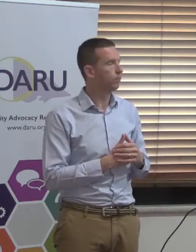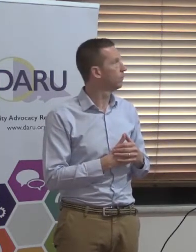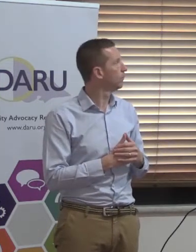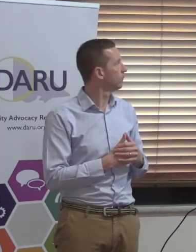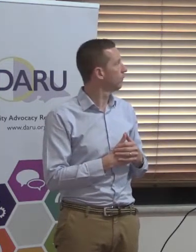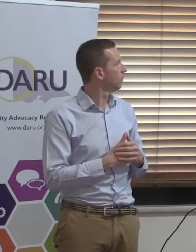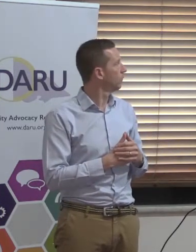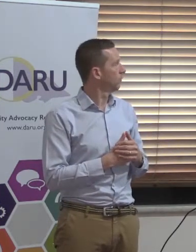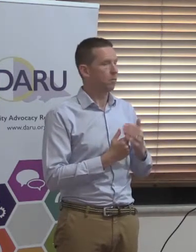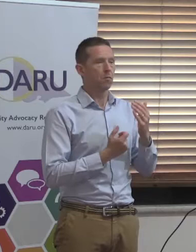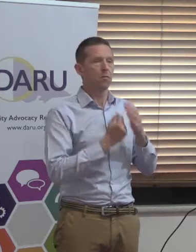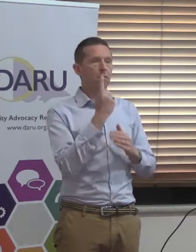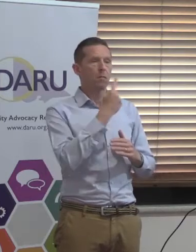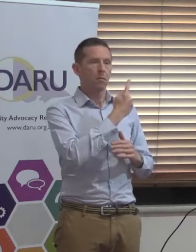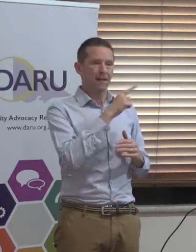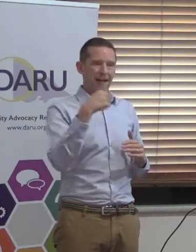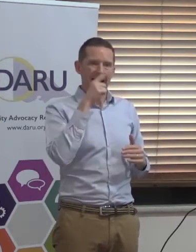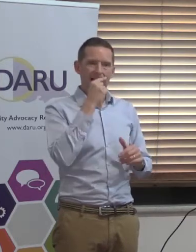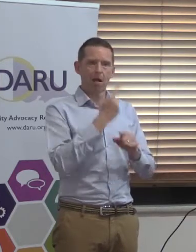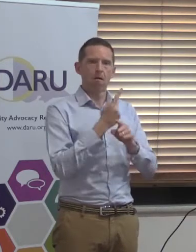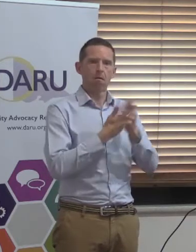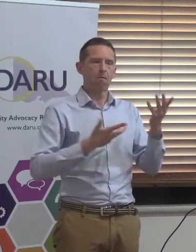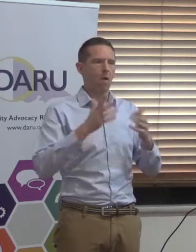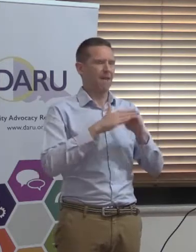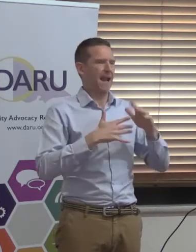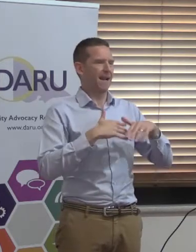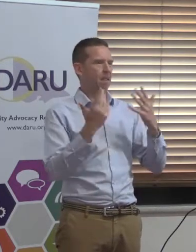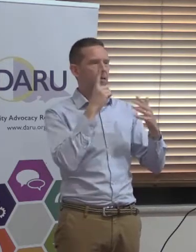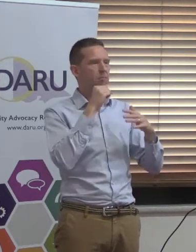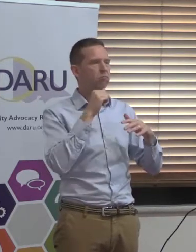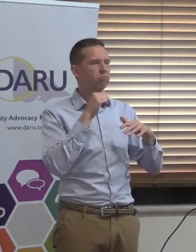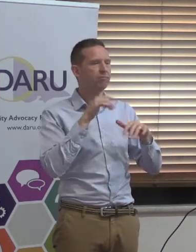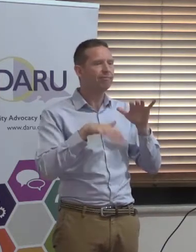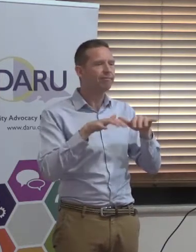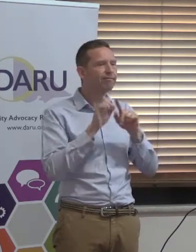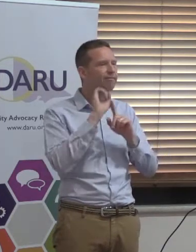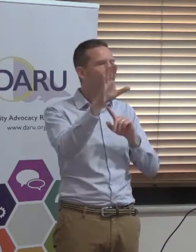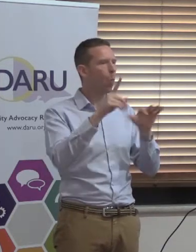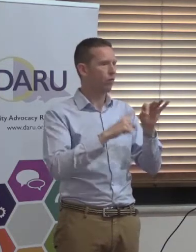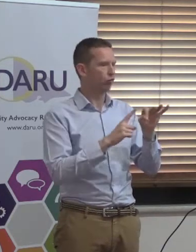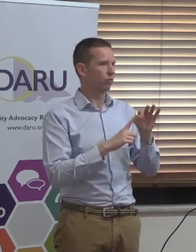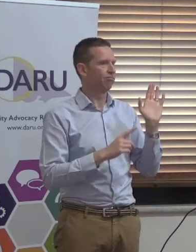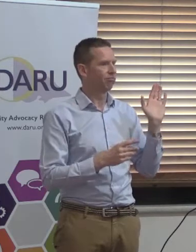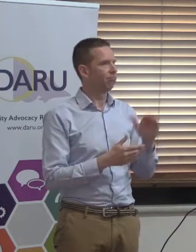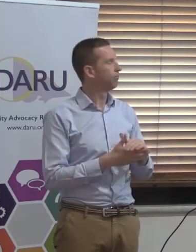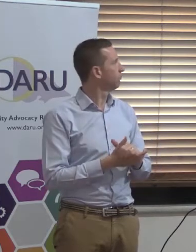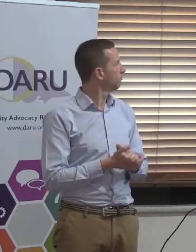an area where we can just have discussions about anything. People can ask a question about anything at all. I'm sure my mouse would work.